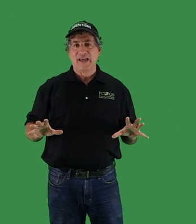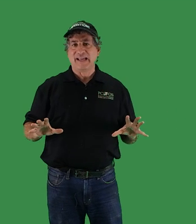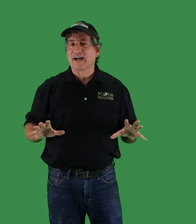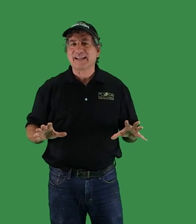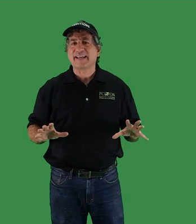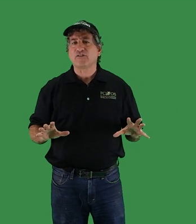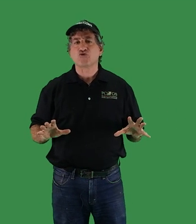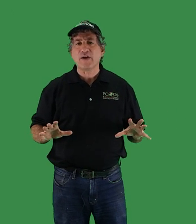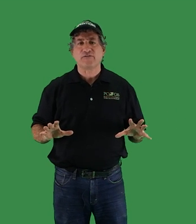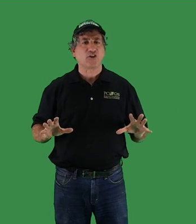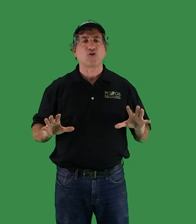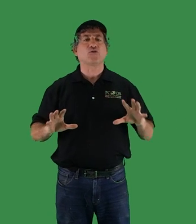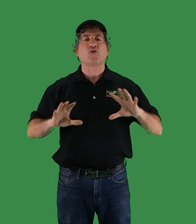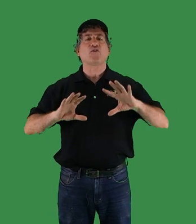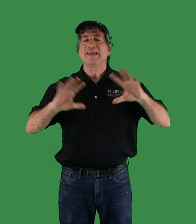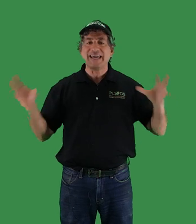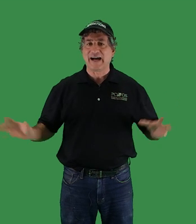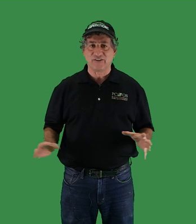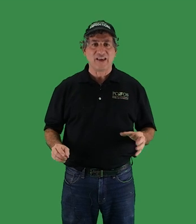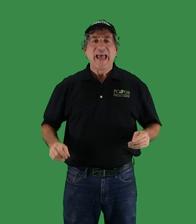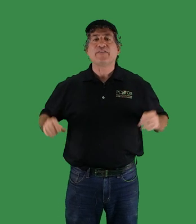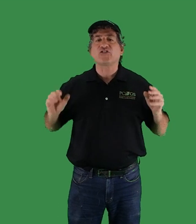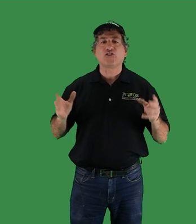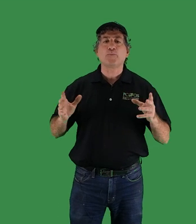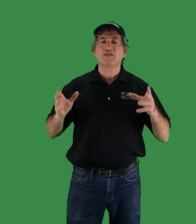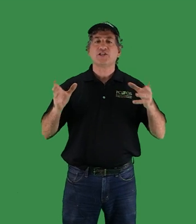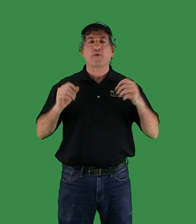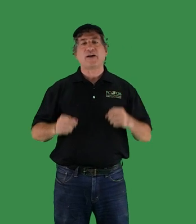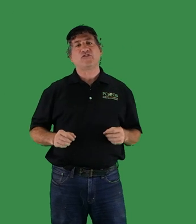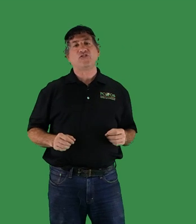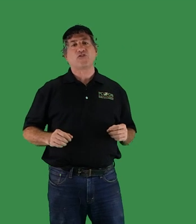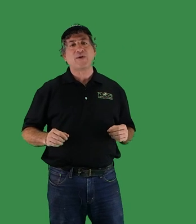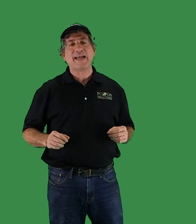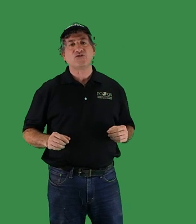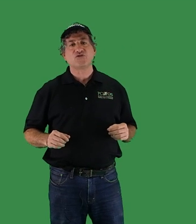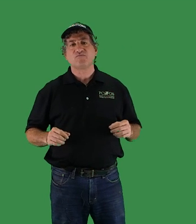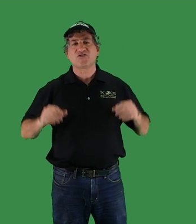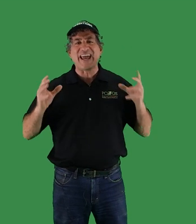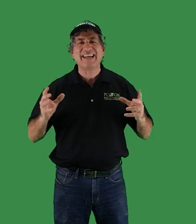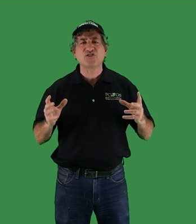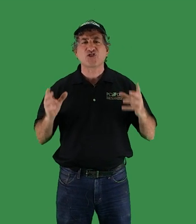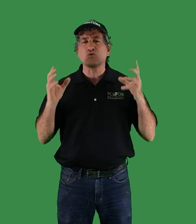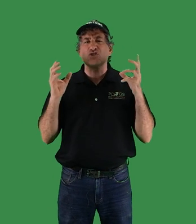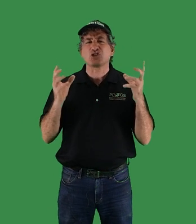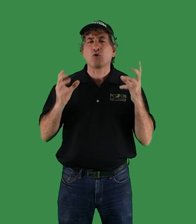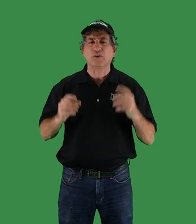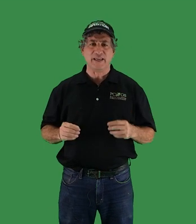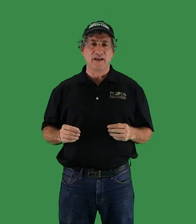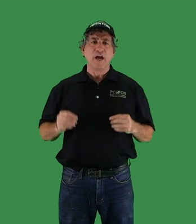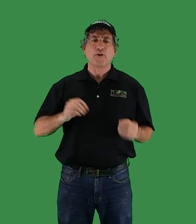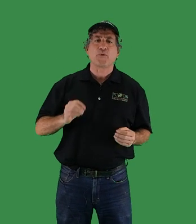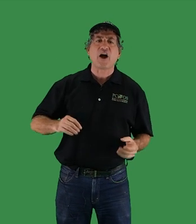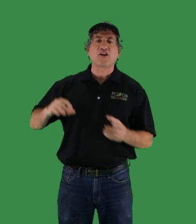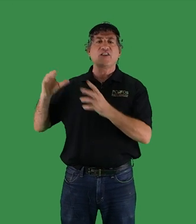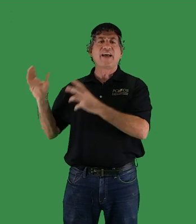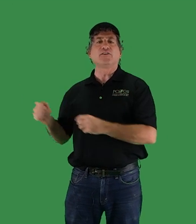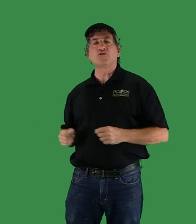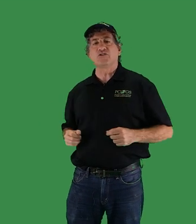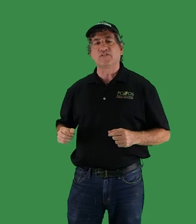and continental drift occurs over eons. And the slopes these processes create change so slowly with regard to the evolution of